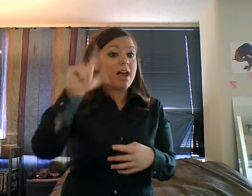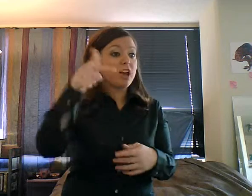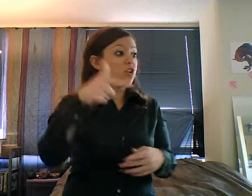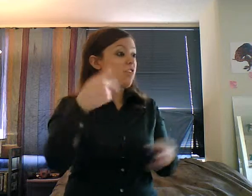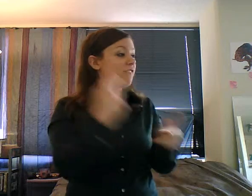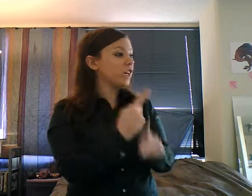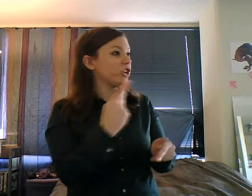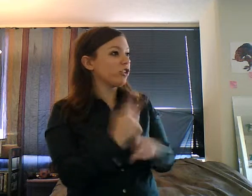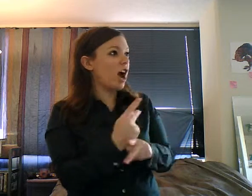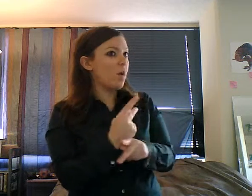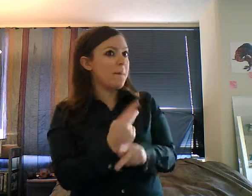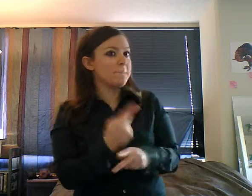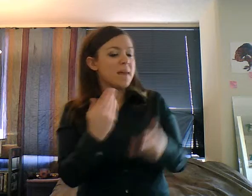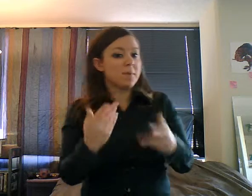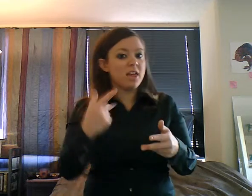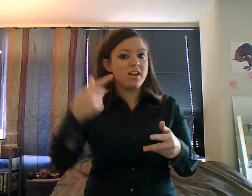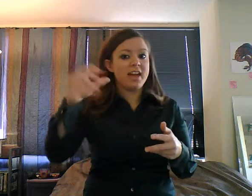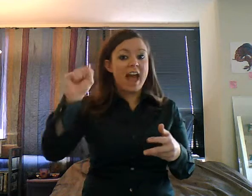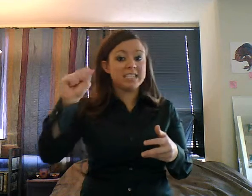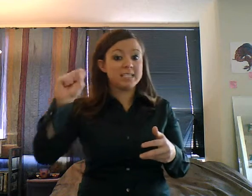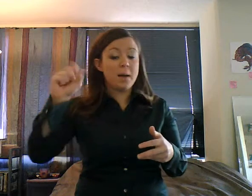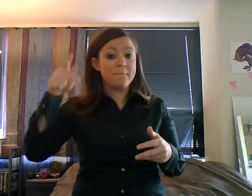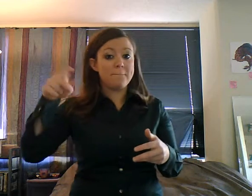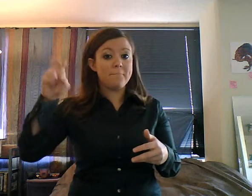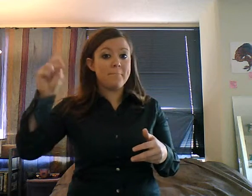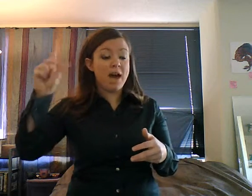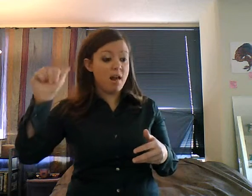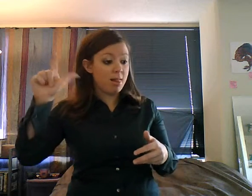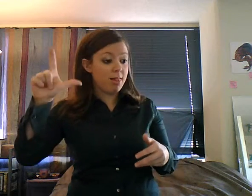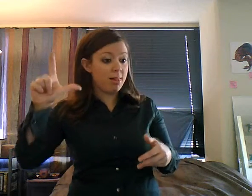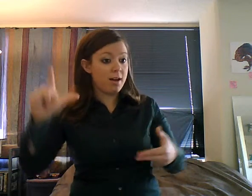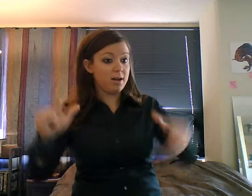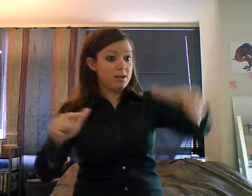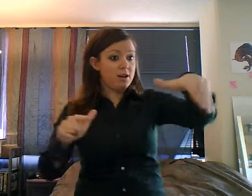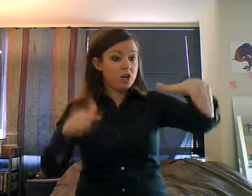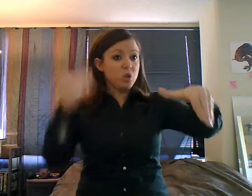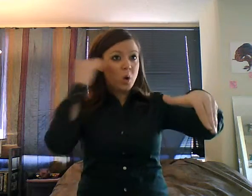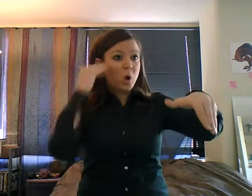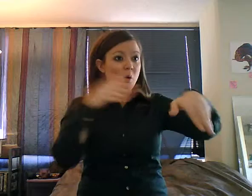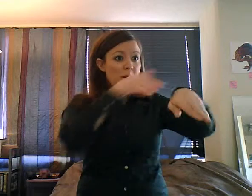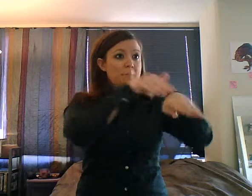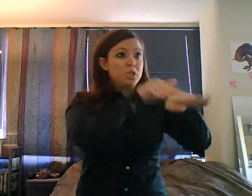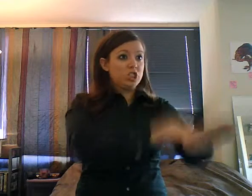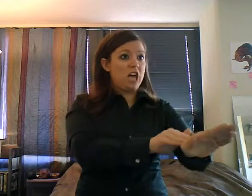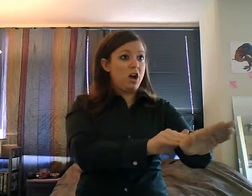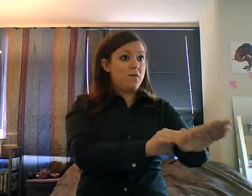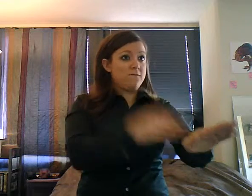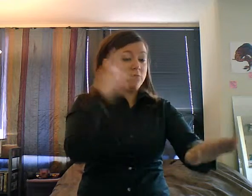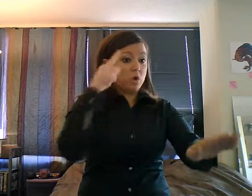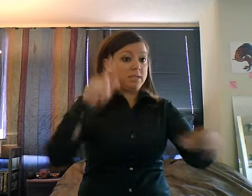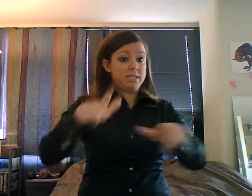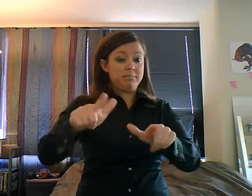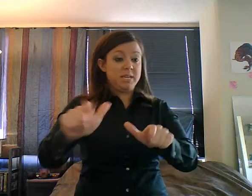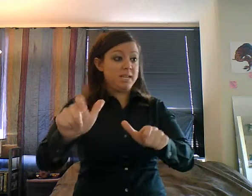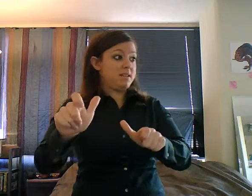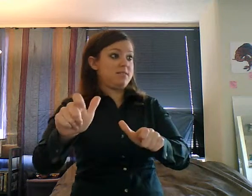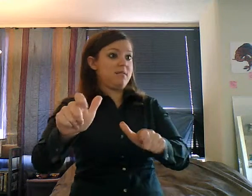floor mat slide up under the, uh, gas pedal and then you, like, lodge it,